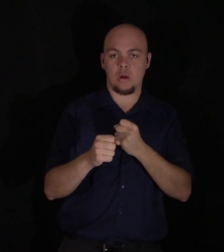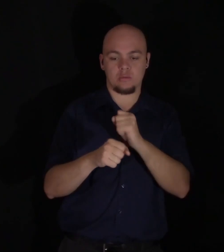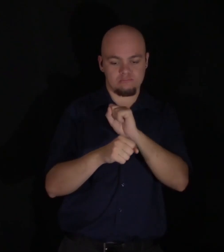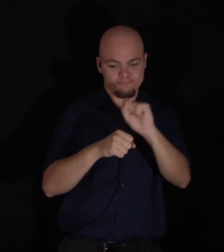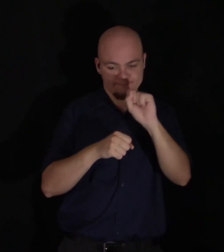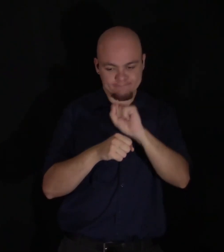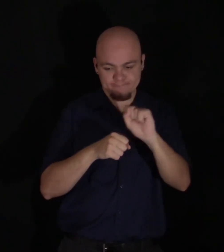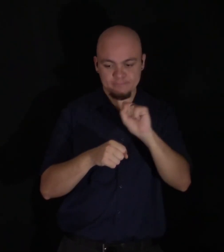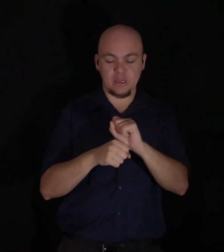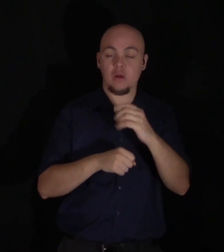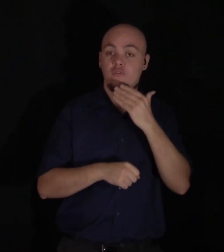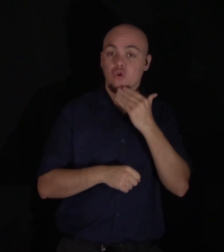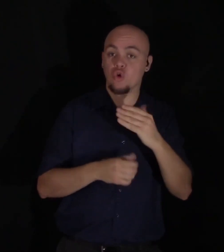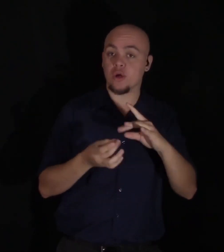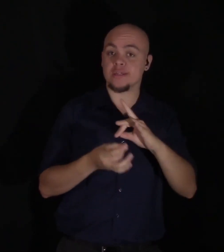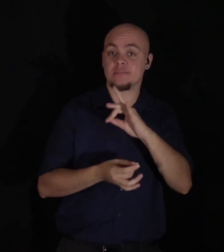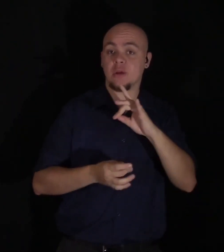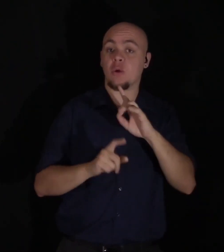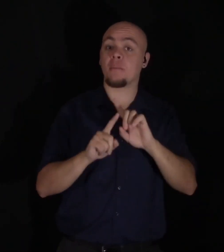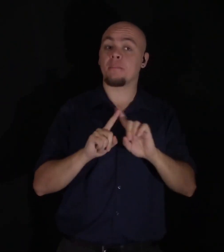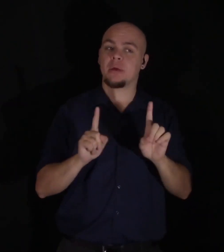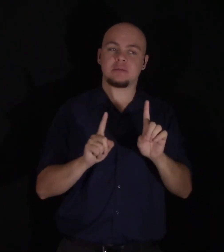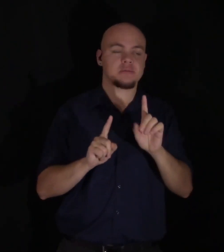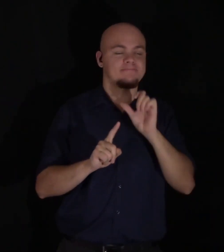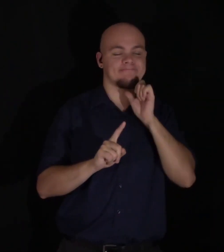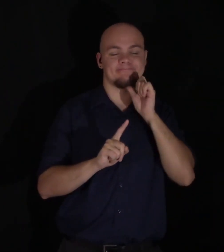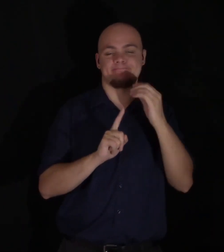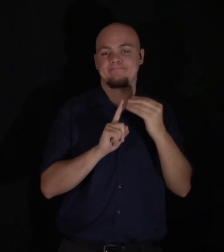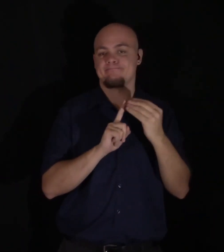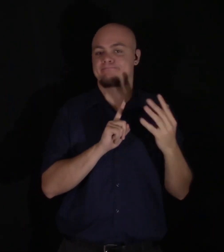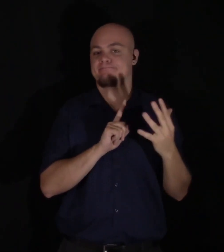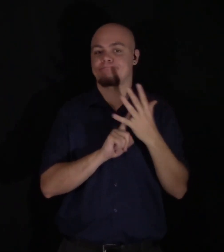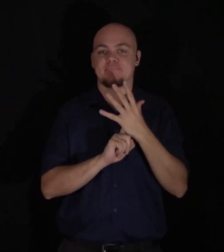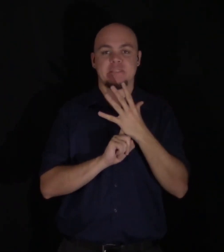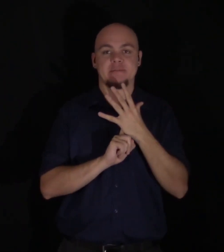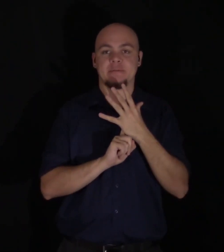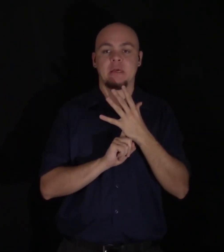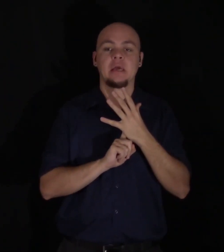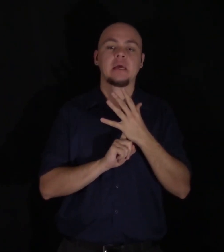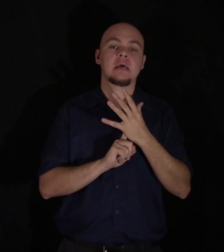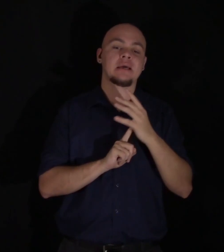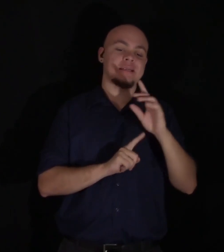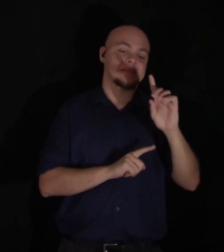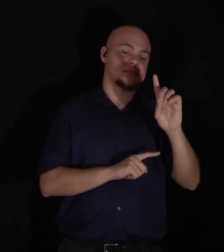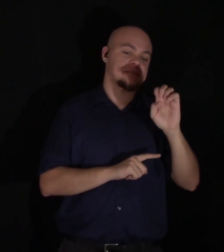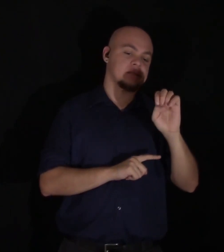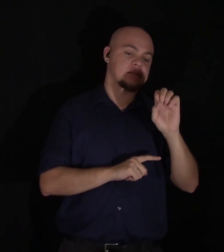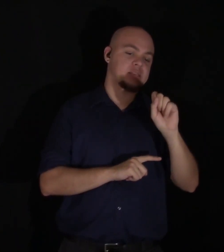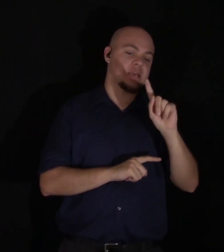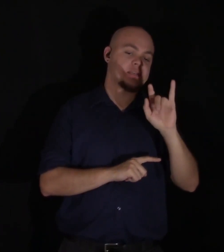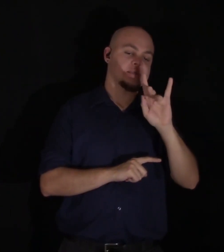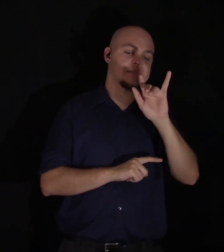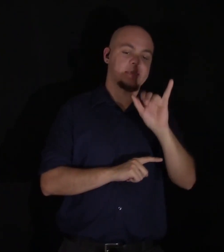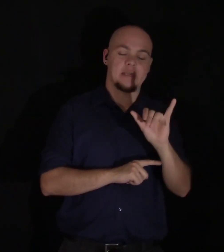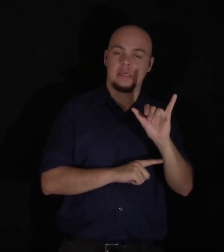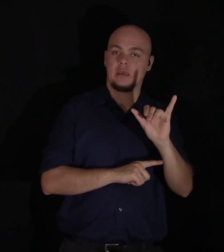but it was ineffectual. Destiny was too potent, and her immutable laws had